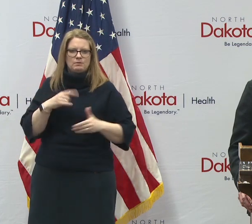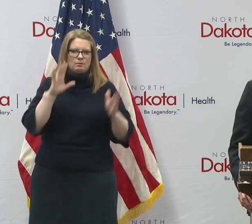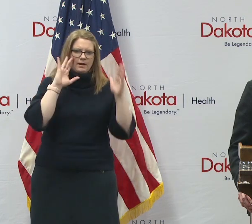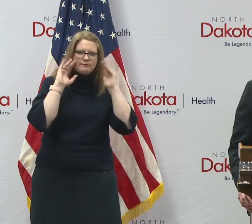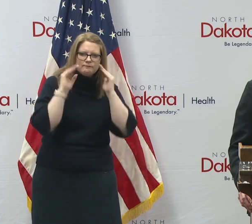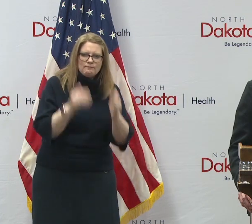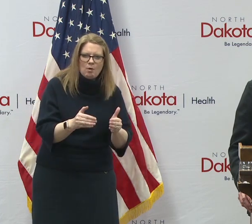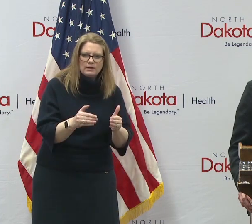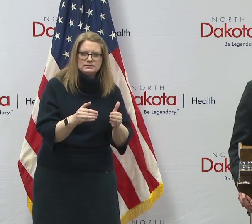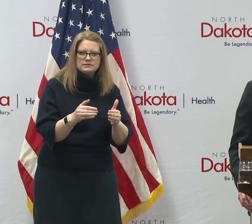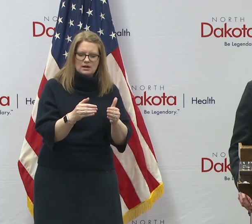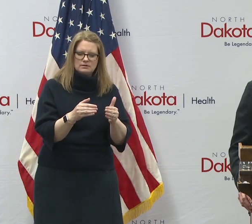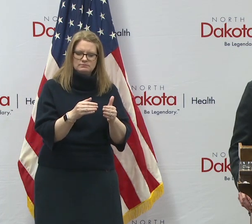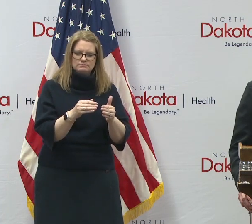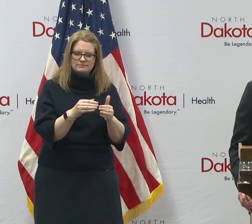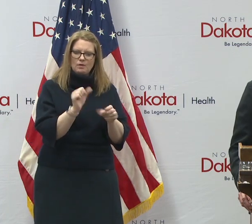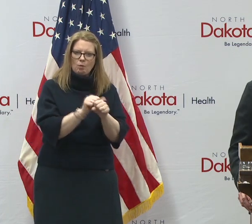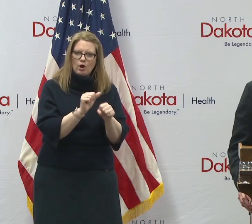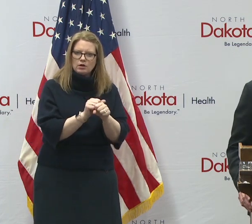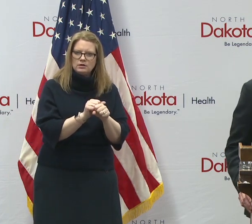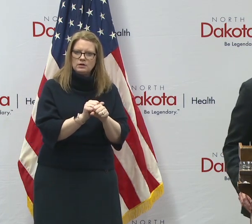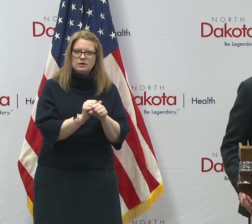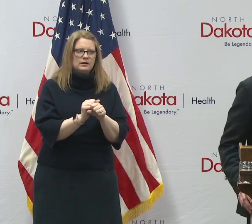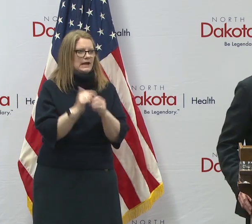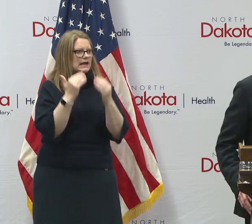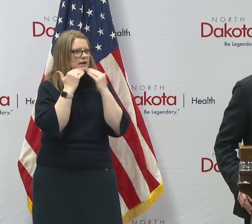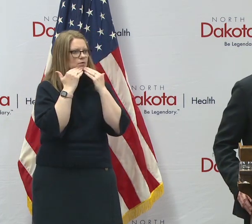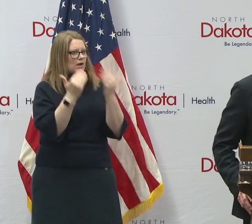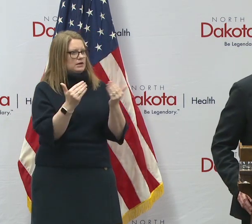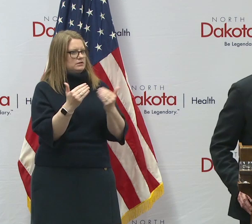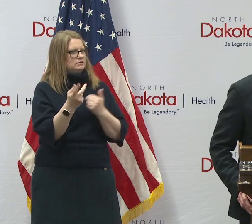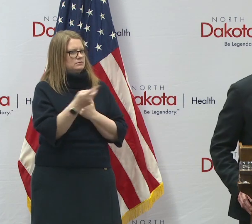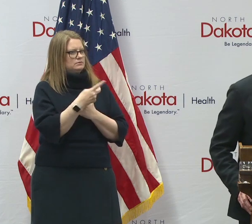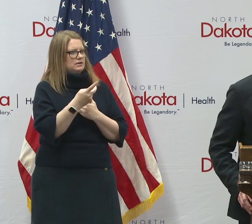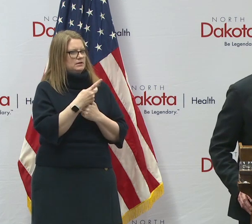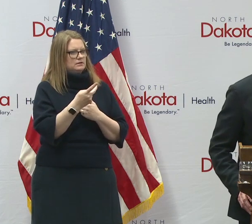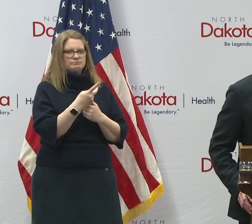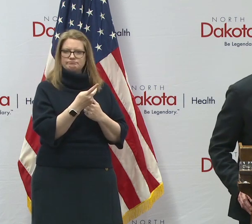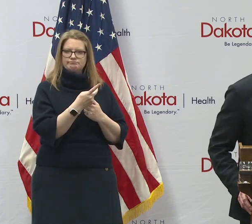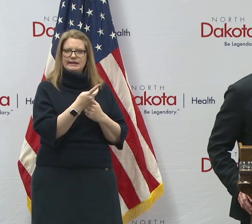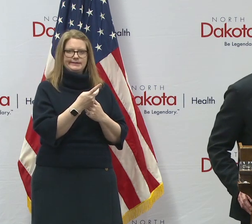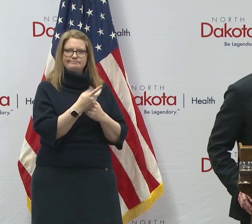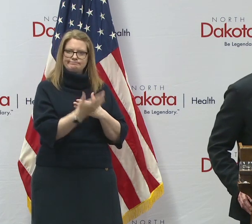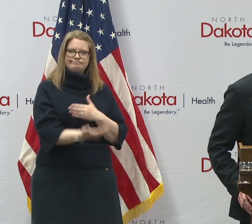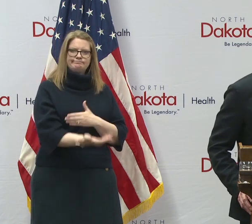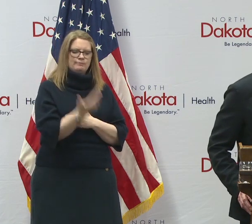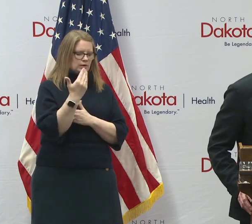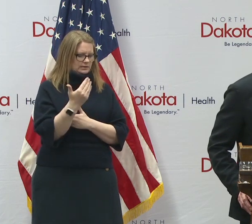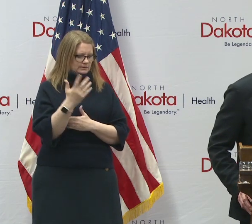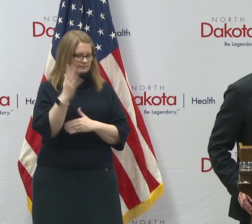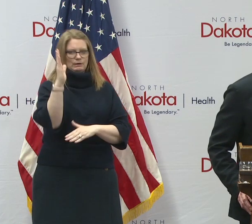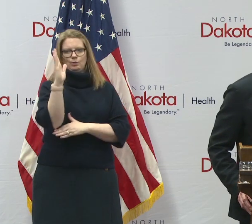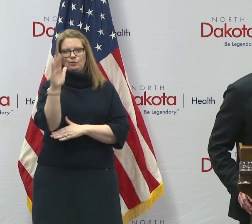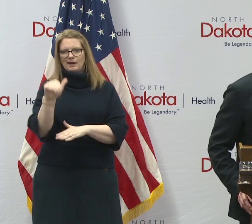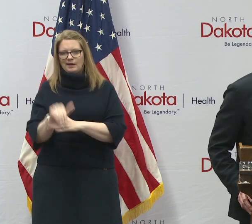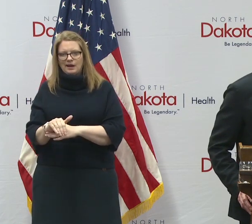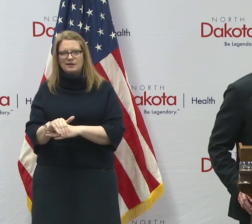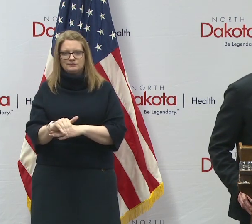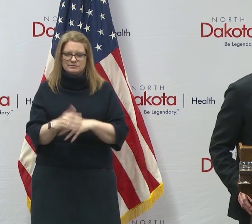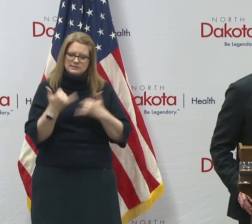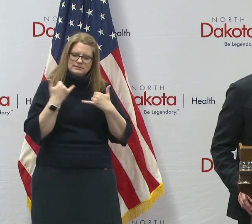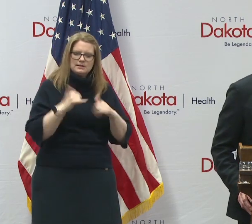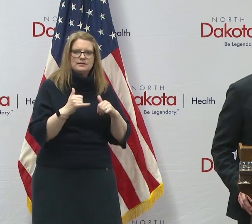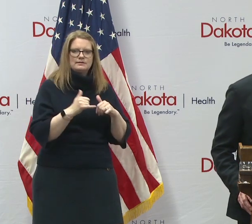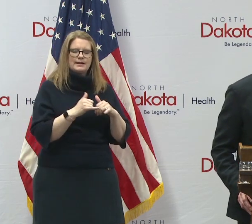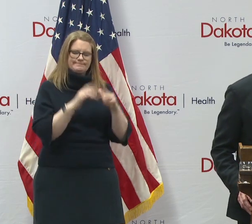and I think that, uh, gratitude is something that both of us are practicing, uh, every day morning and noon and night. And I think that